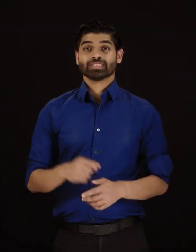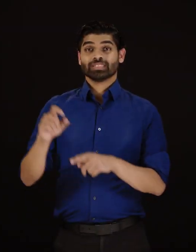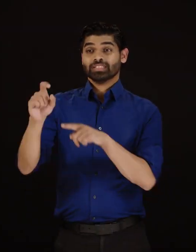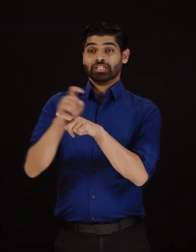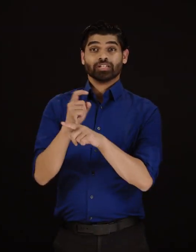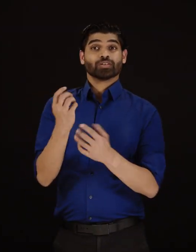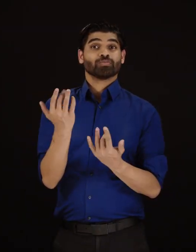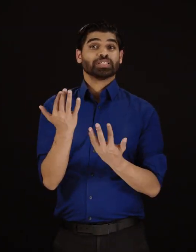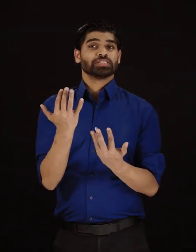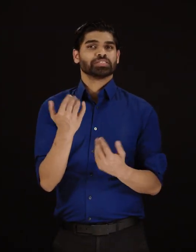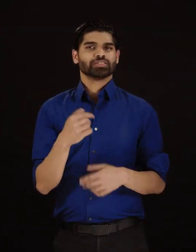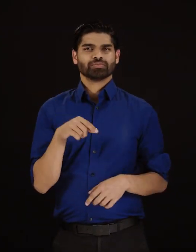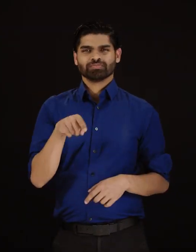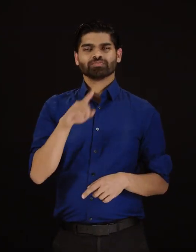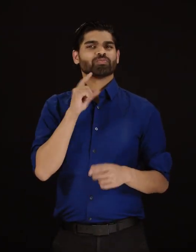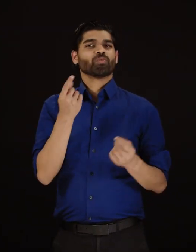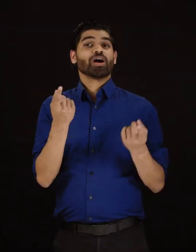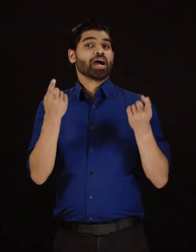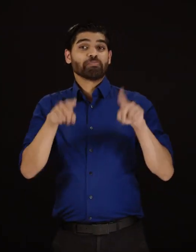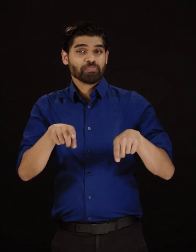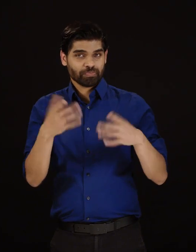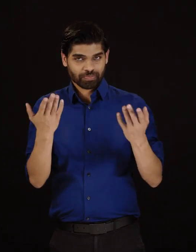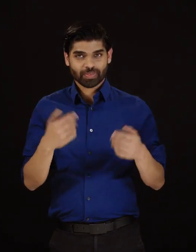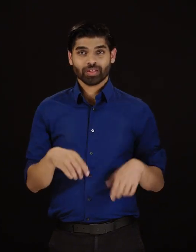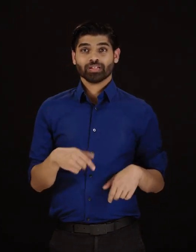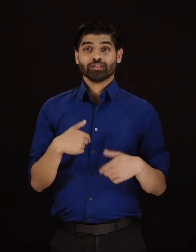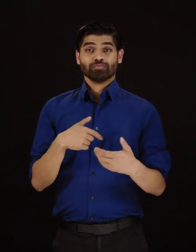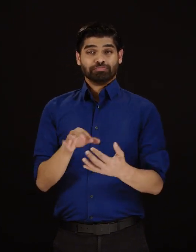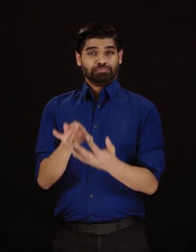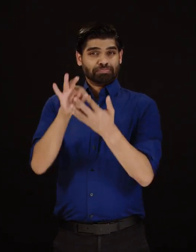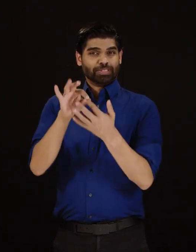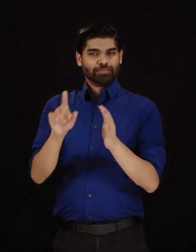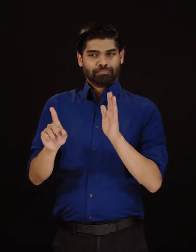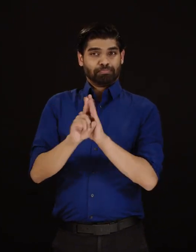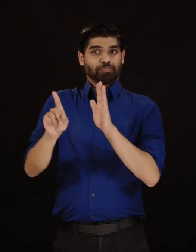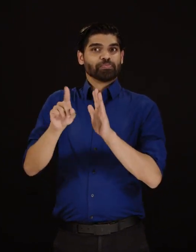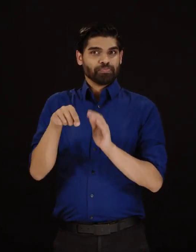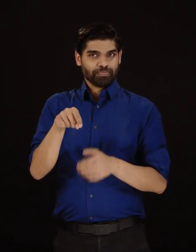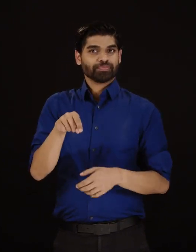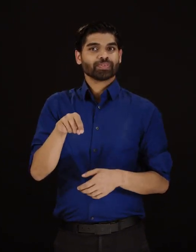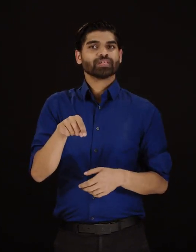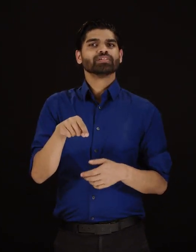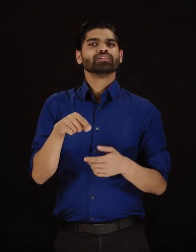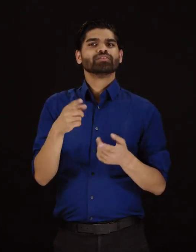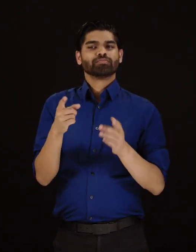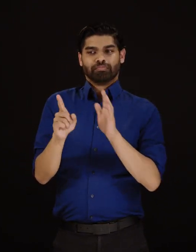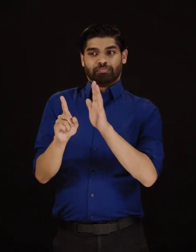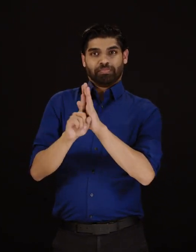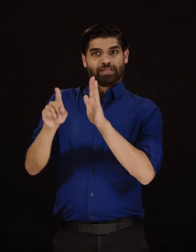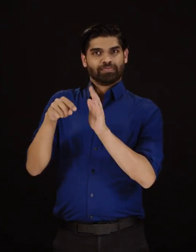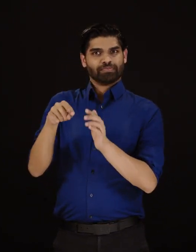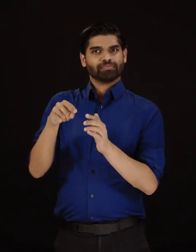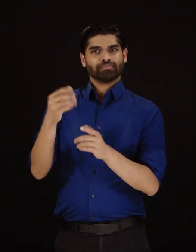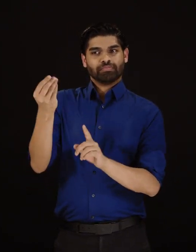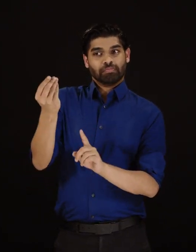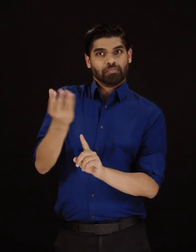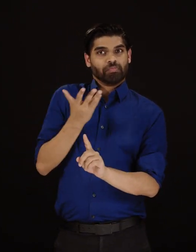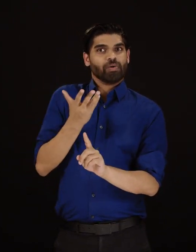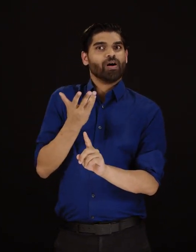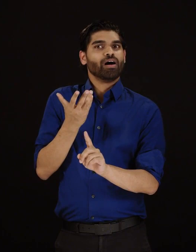Call waiting uses special beeps to identify when there is a second incoming call while a customer is already on the line. The